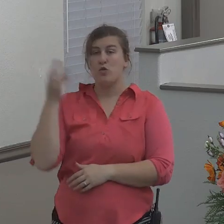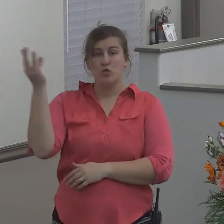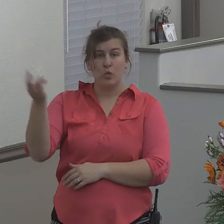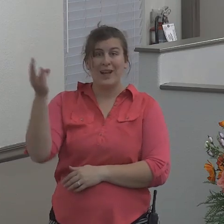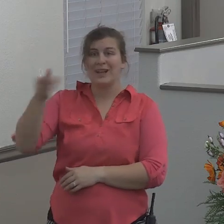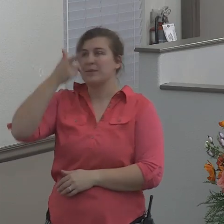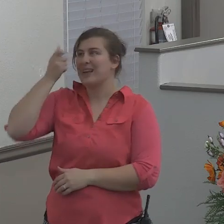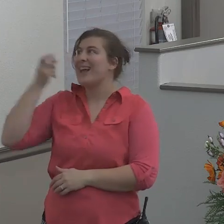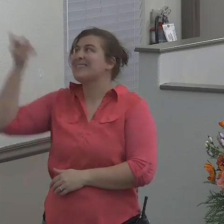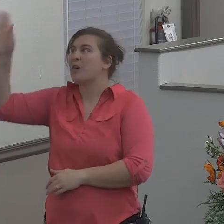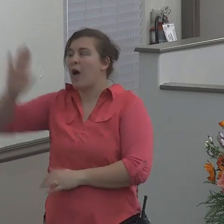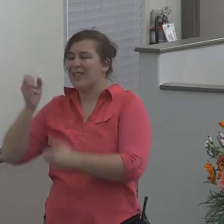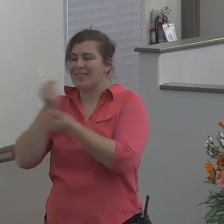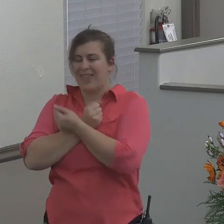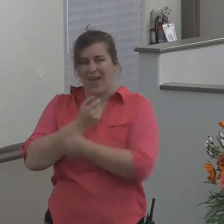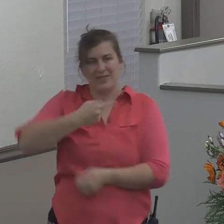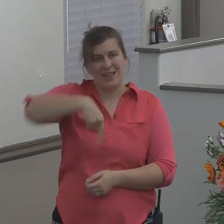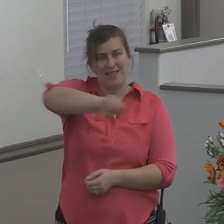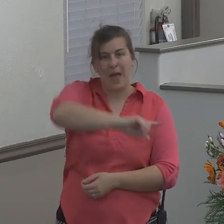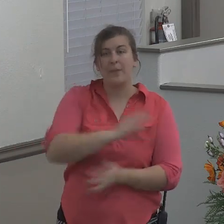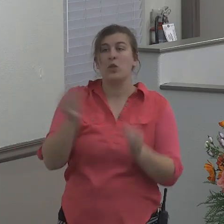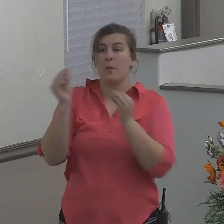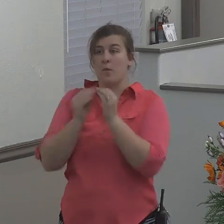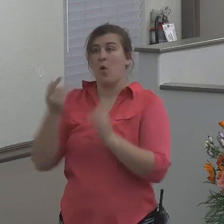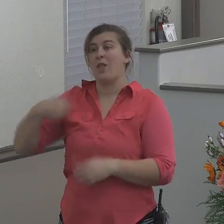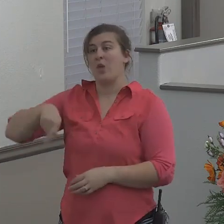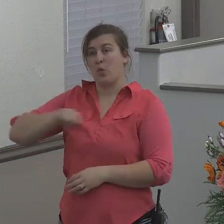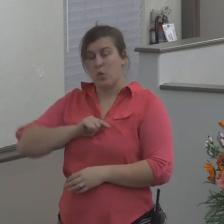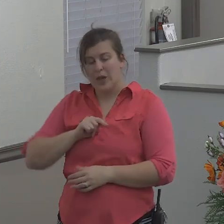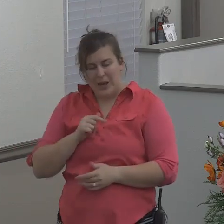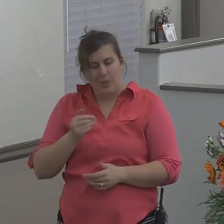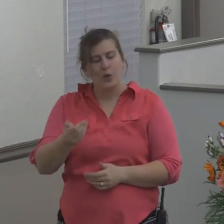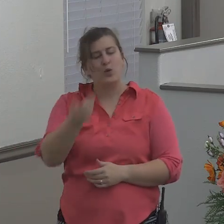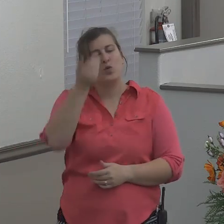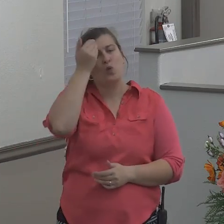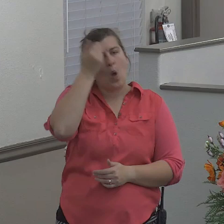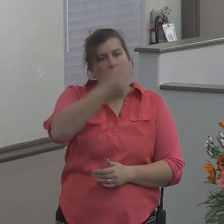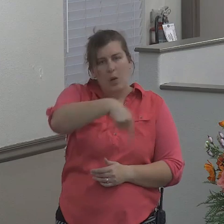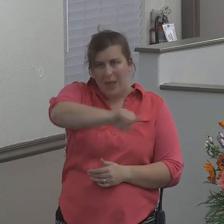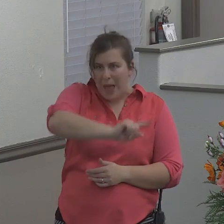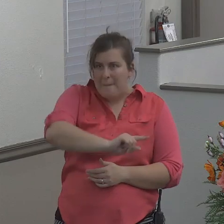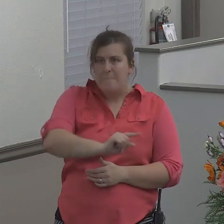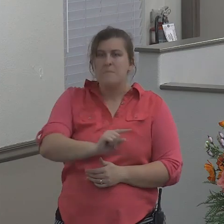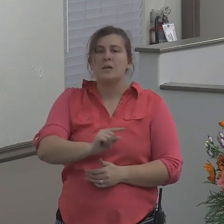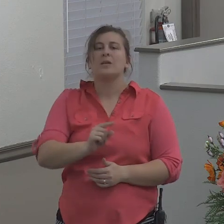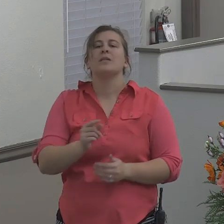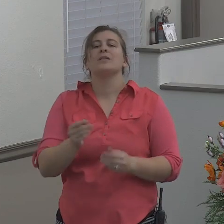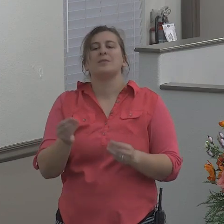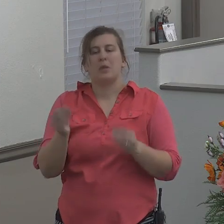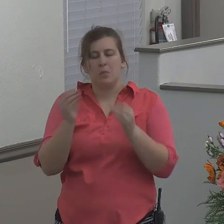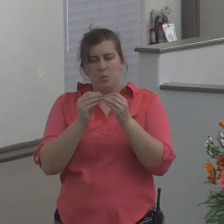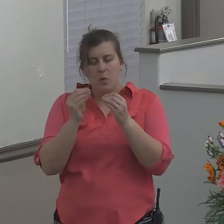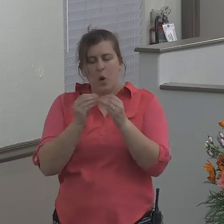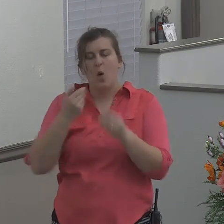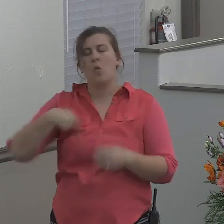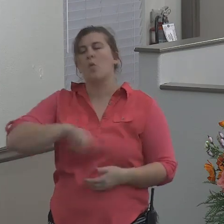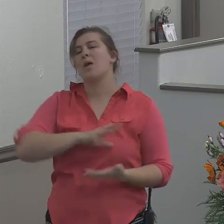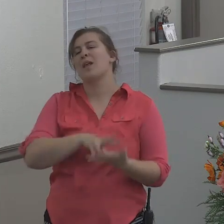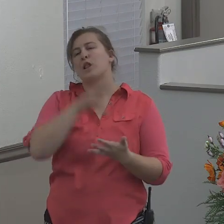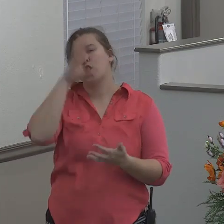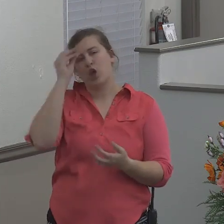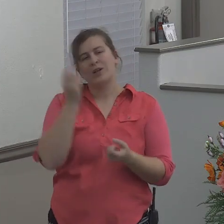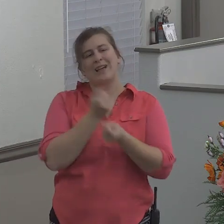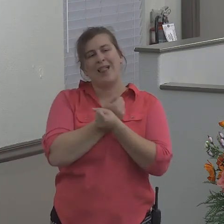God loves them and the more we get to know these people we will learn to love these